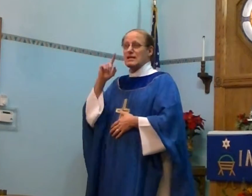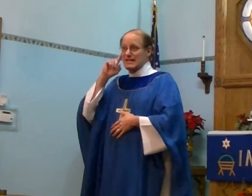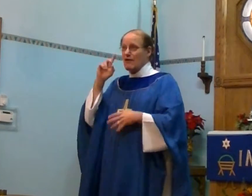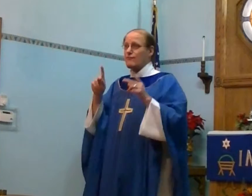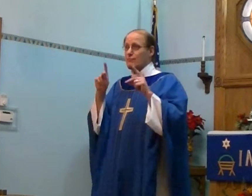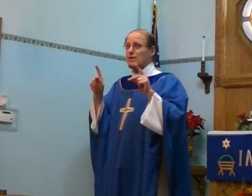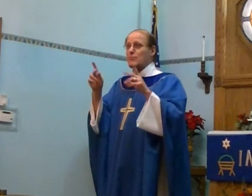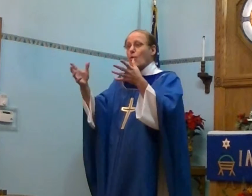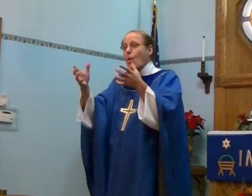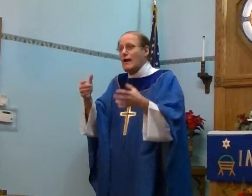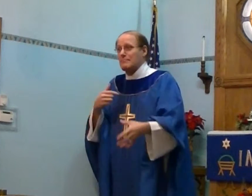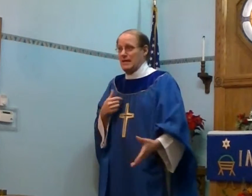death people want me.